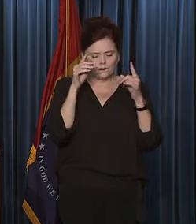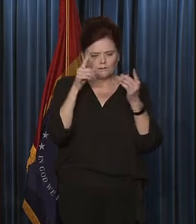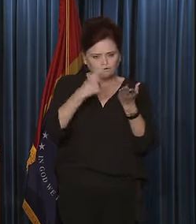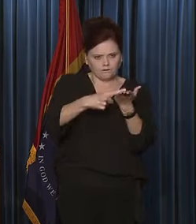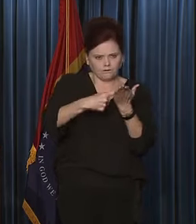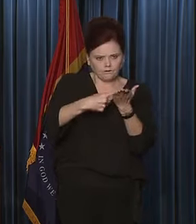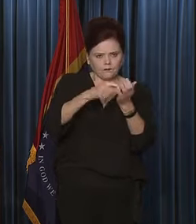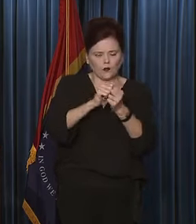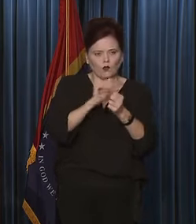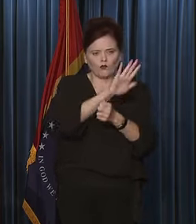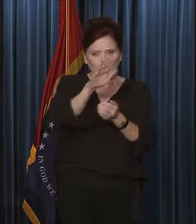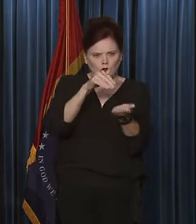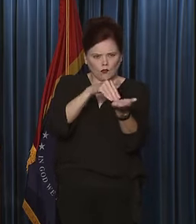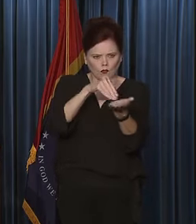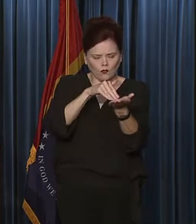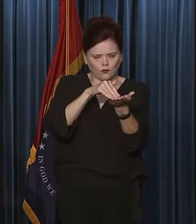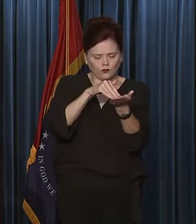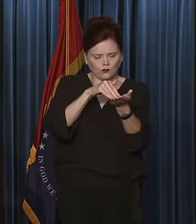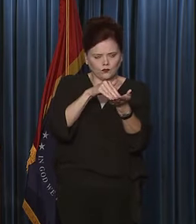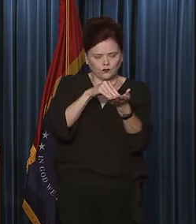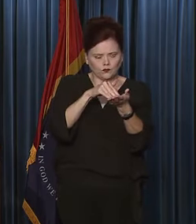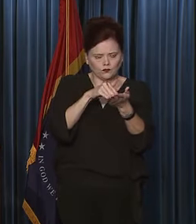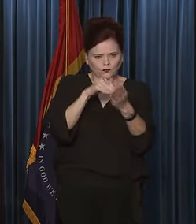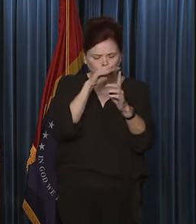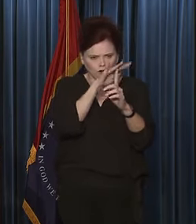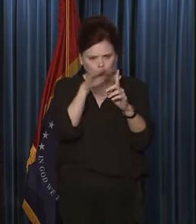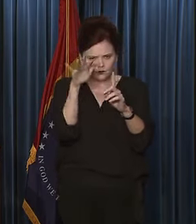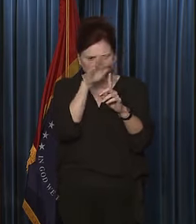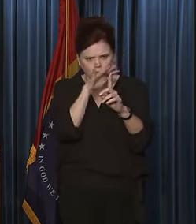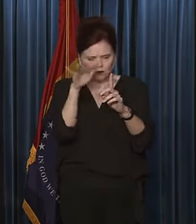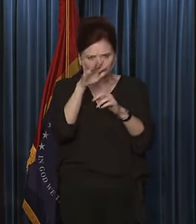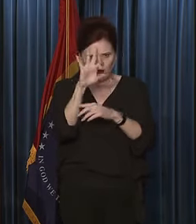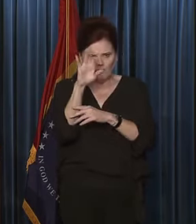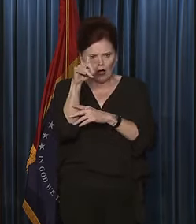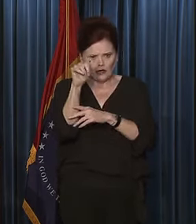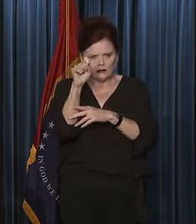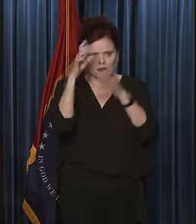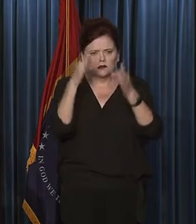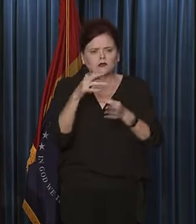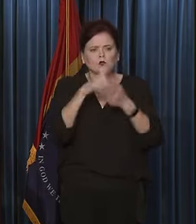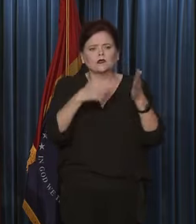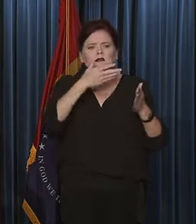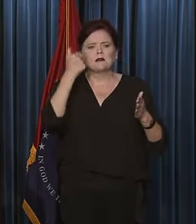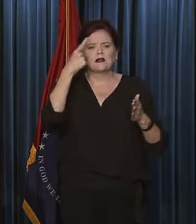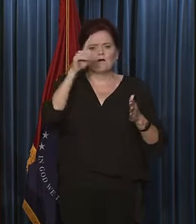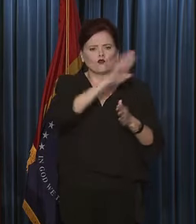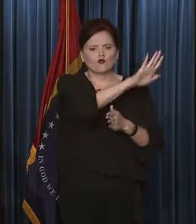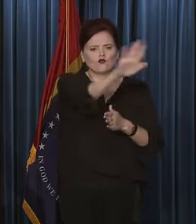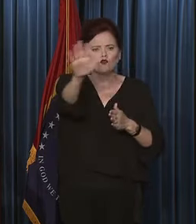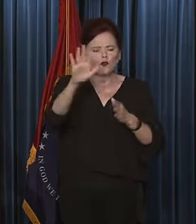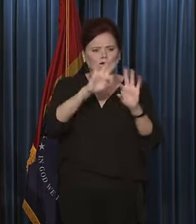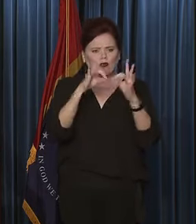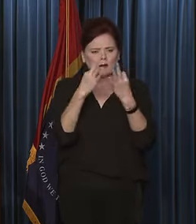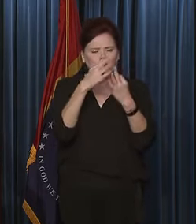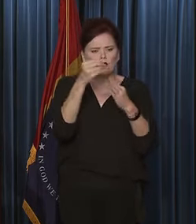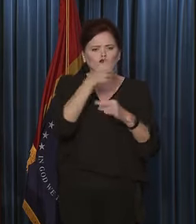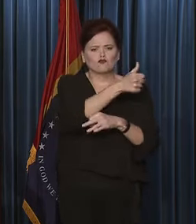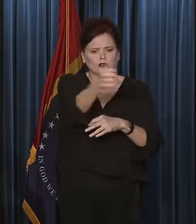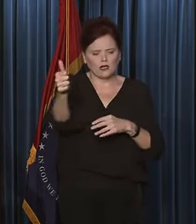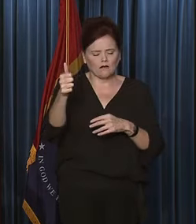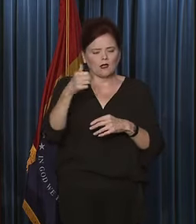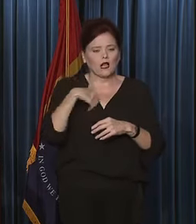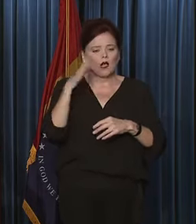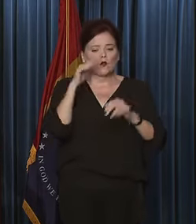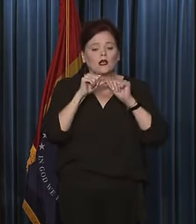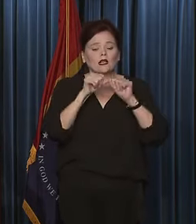doctor, study the facts, and decide what is best for you and your families. I will continue to